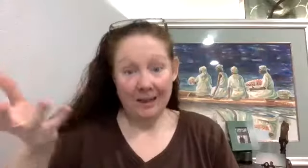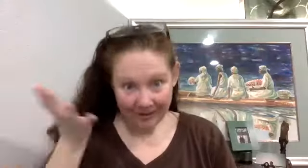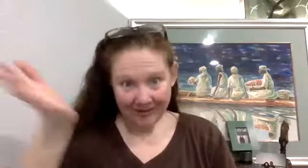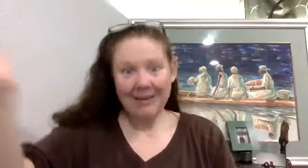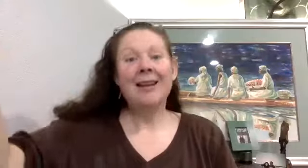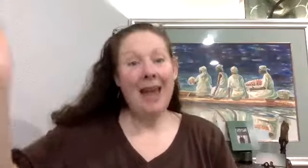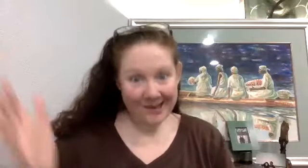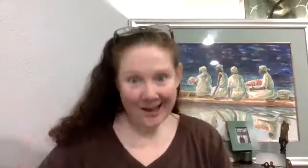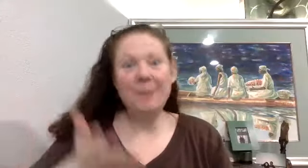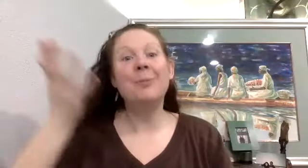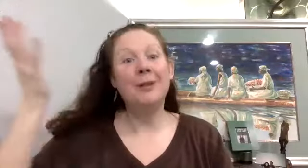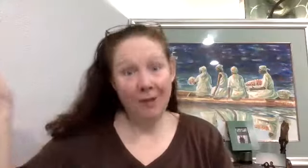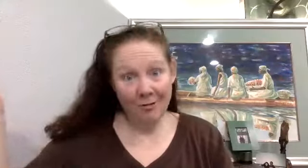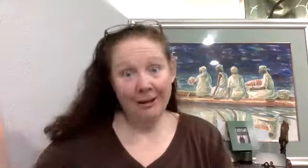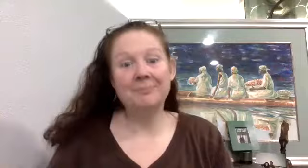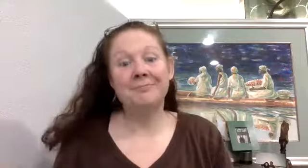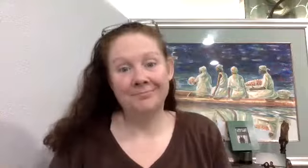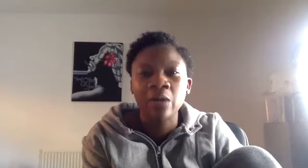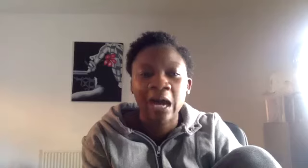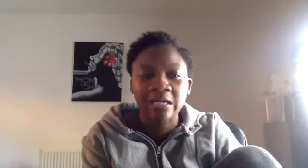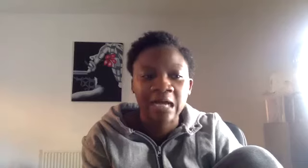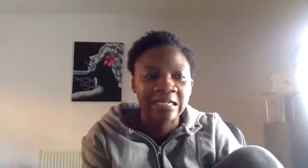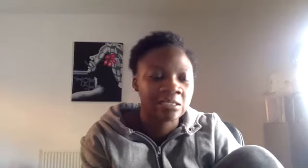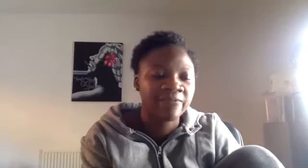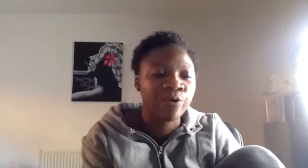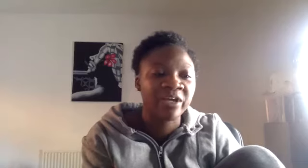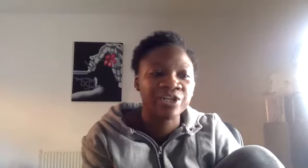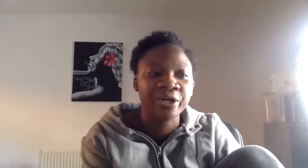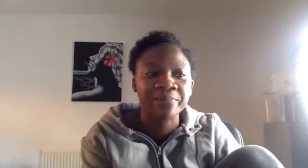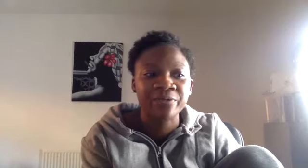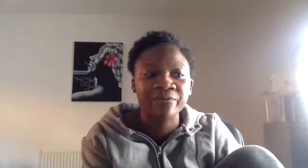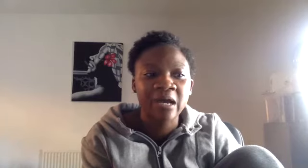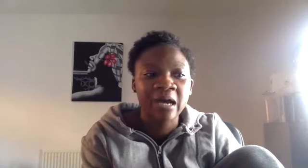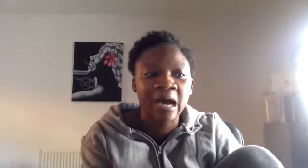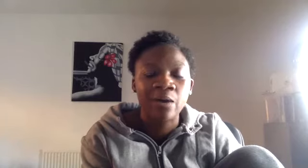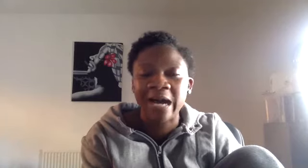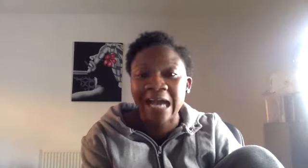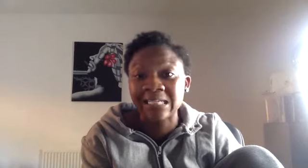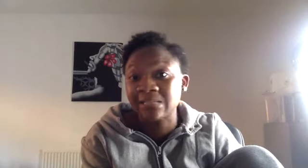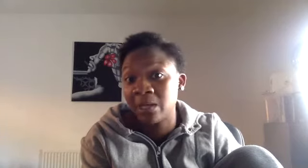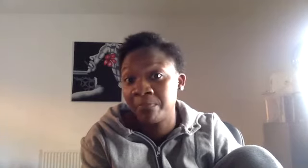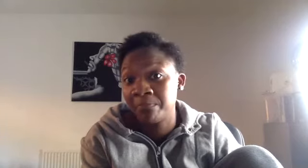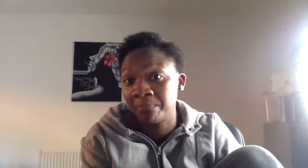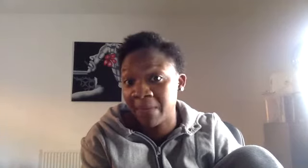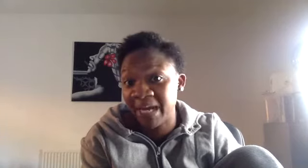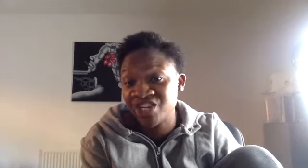has to keep evolving. And, and it's evolving in terms of how I access my, my patients,